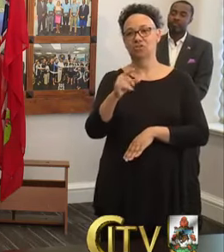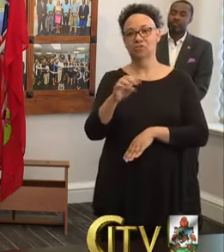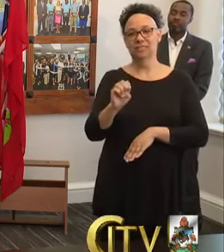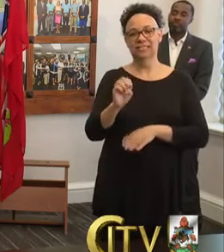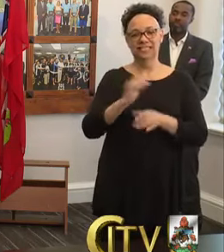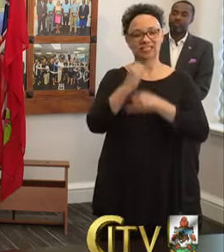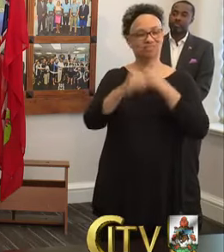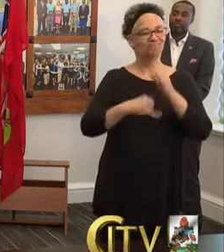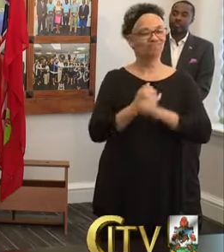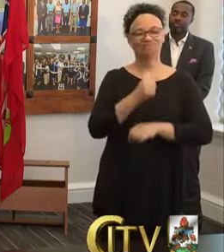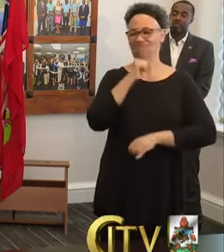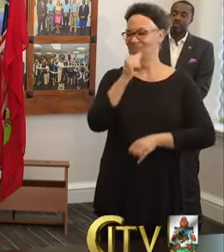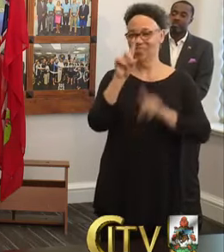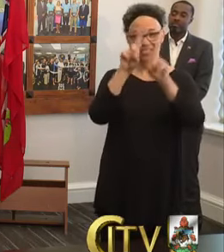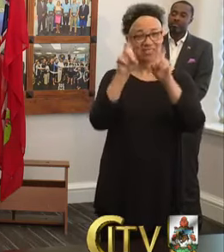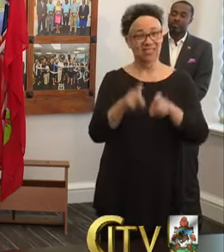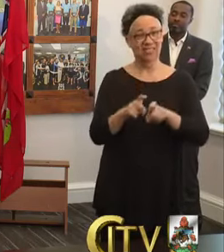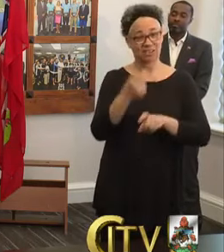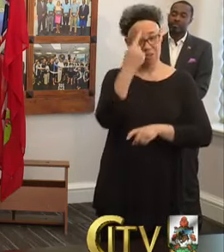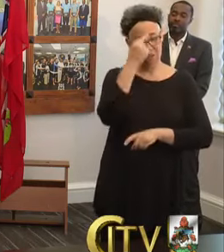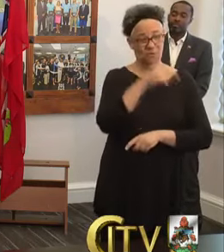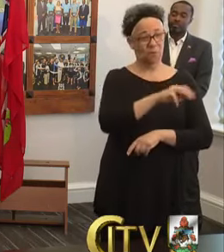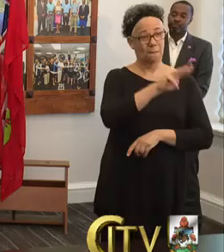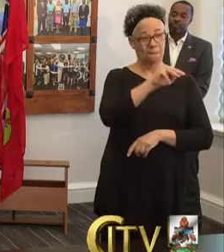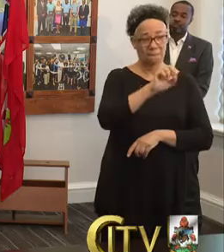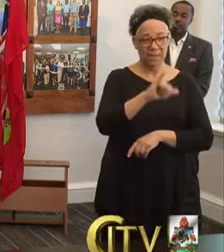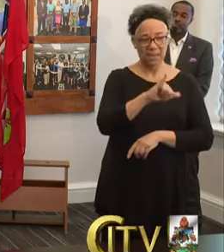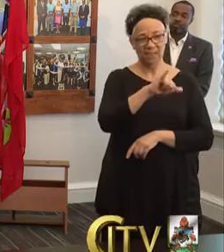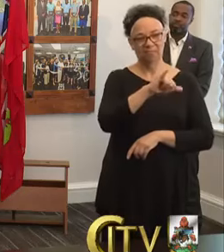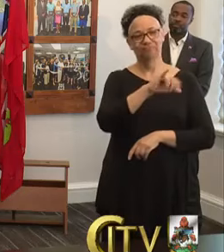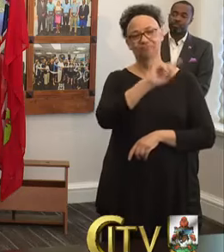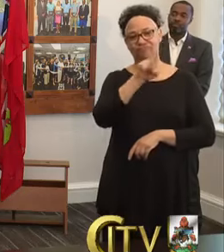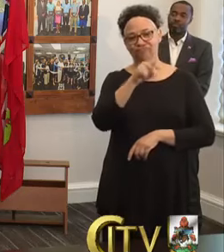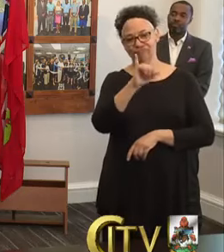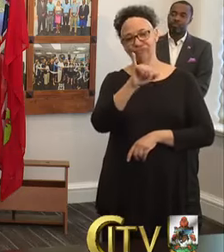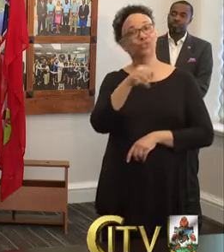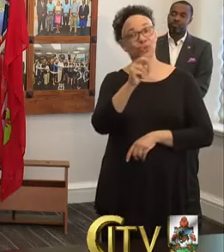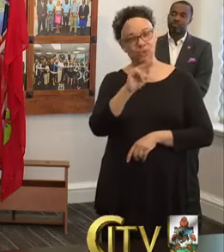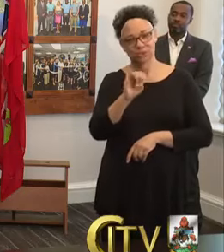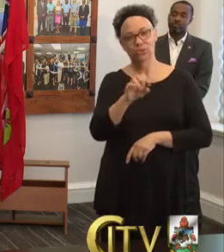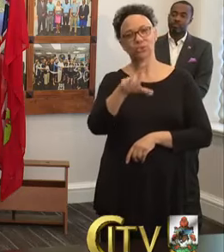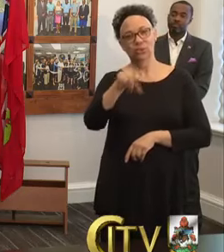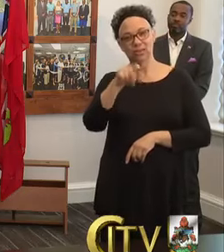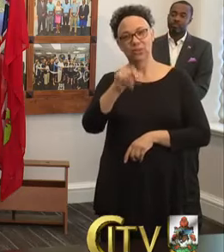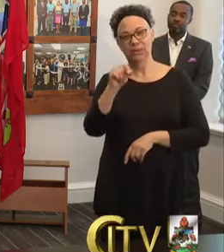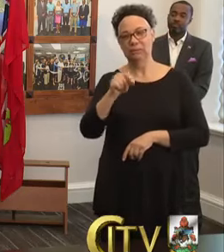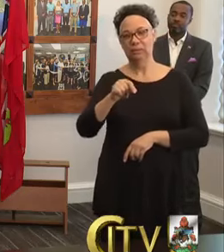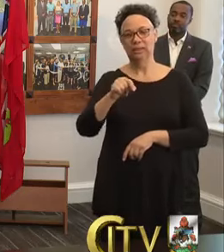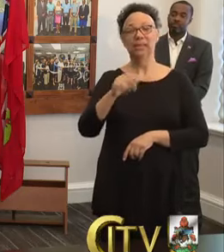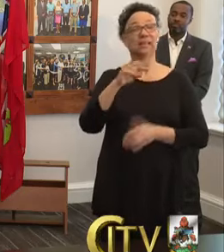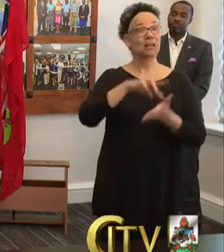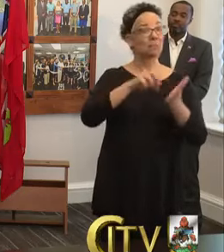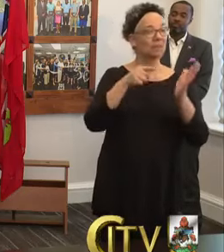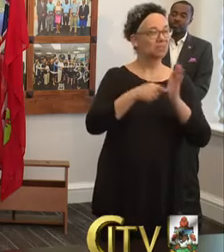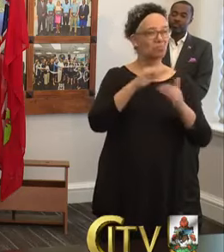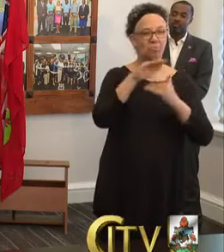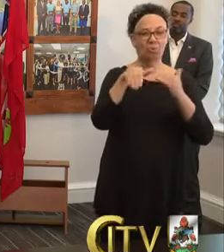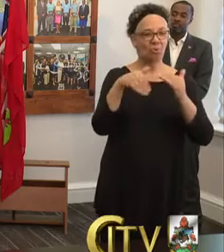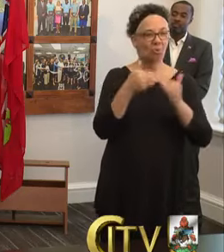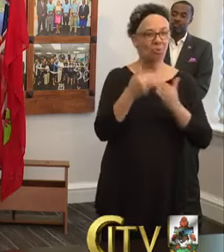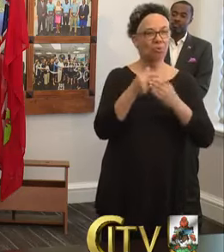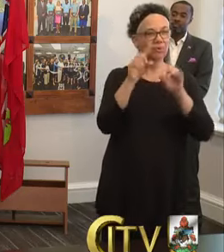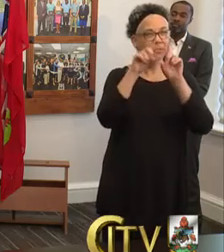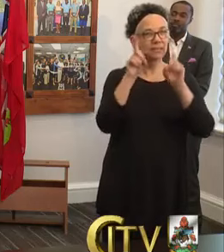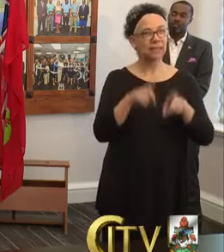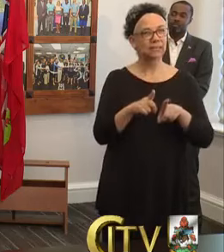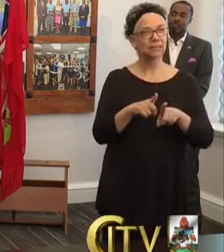any of their examinations for May-June 2020 series. This includes the Cambridge checkpoints, the IGCSE, O